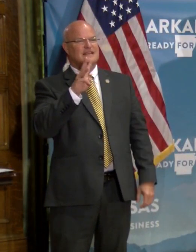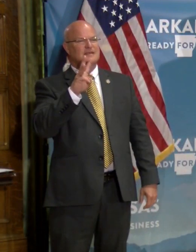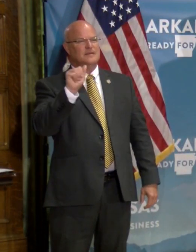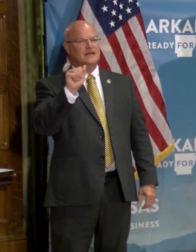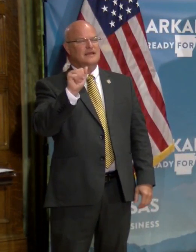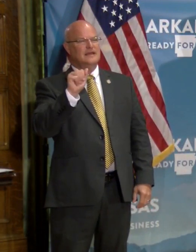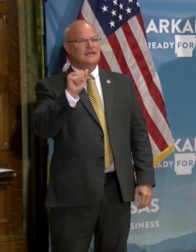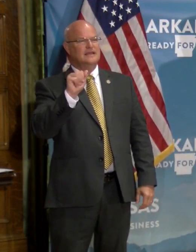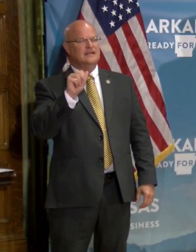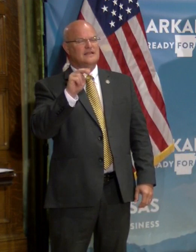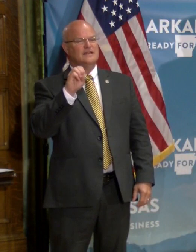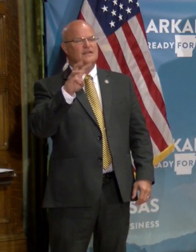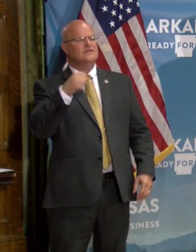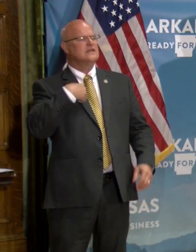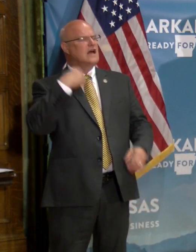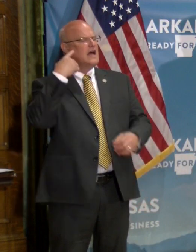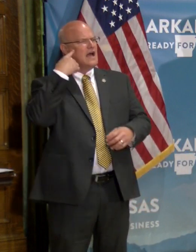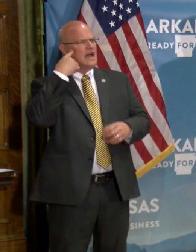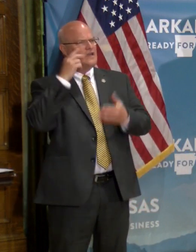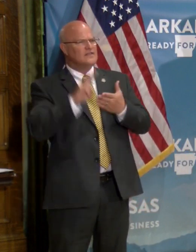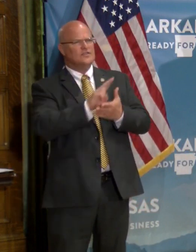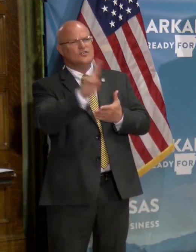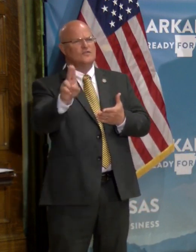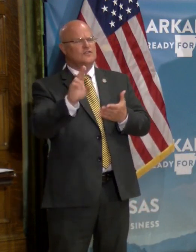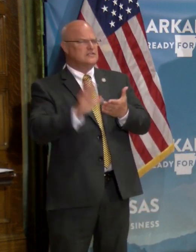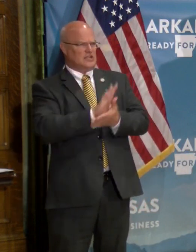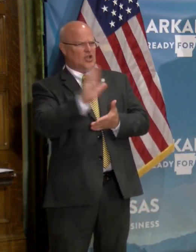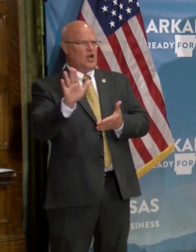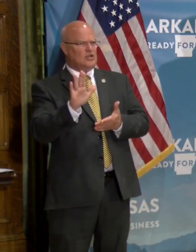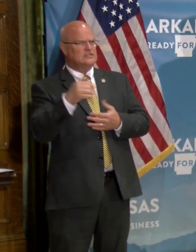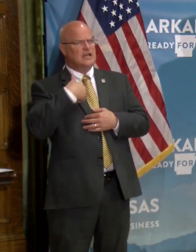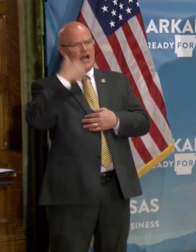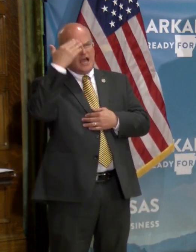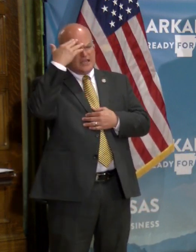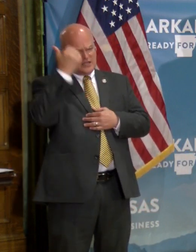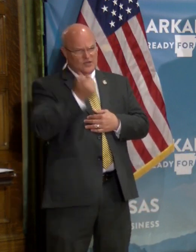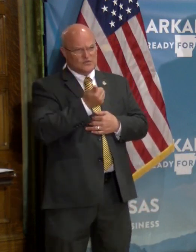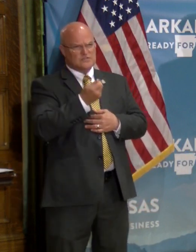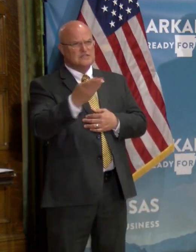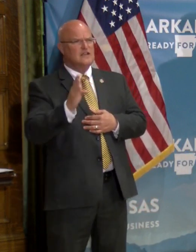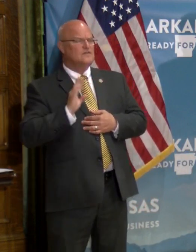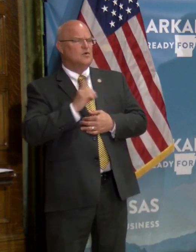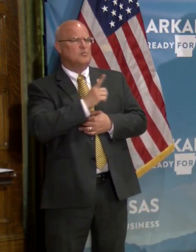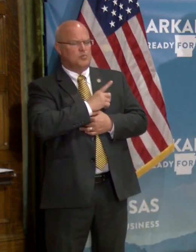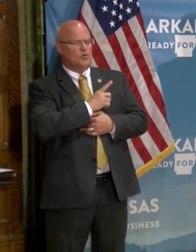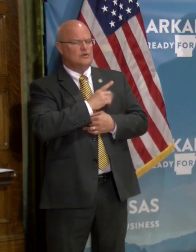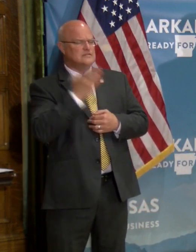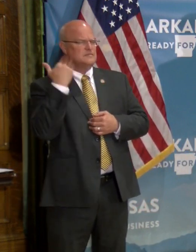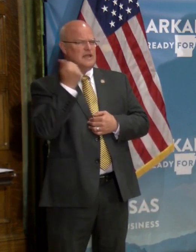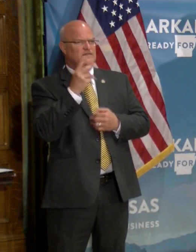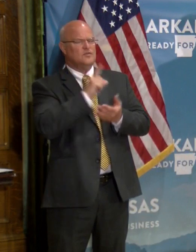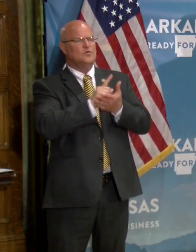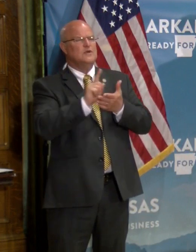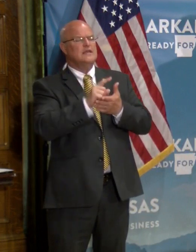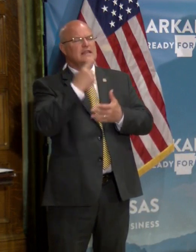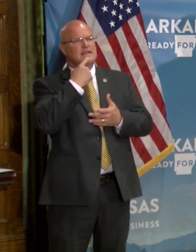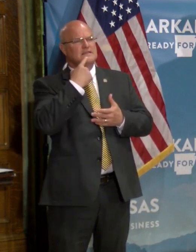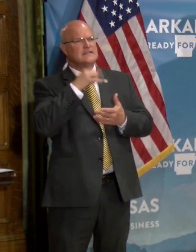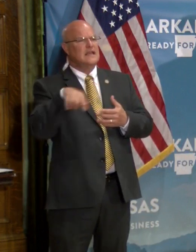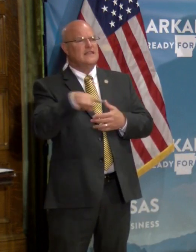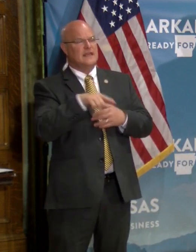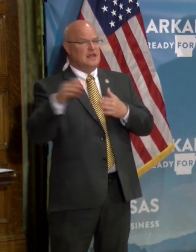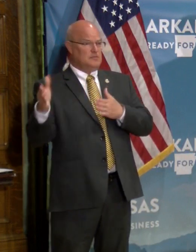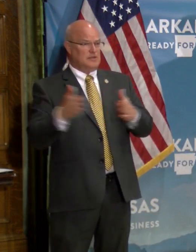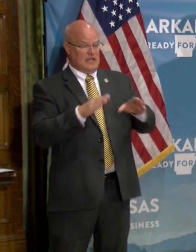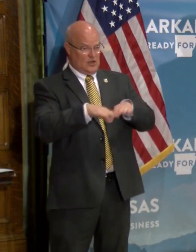Uh, had a question about universities and colleges. know a number of boards in the past couple weeks have said that, uh, they